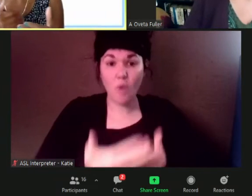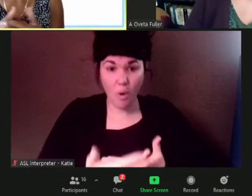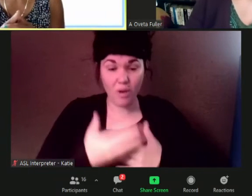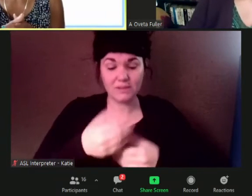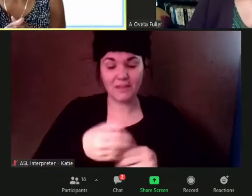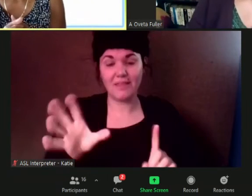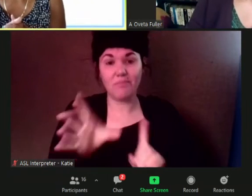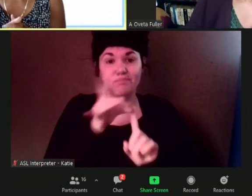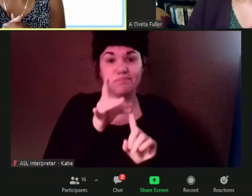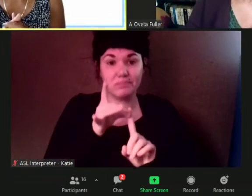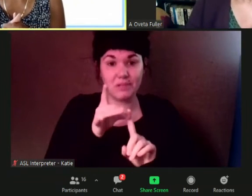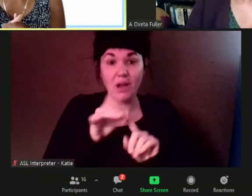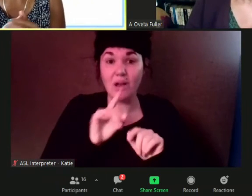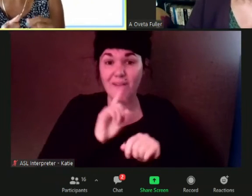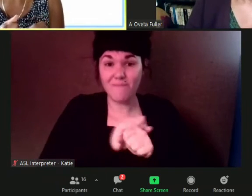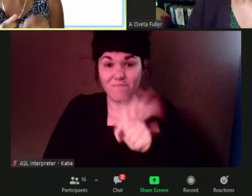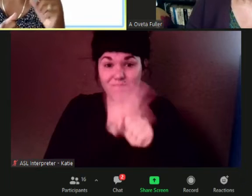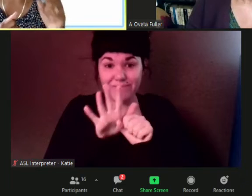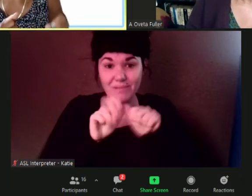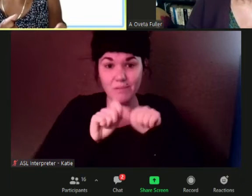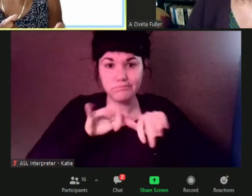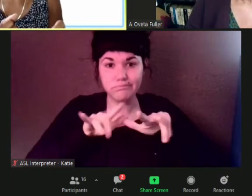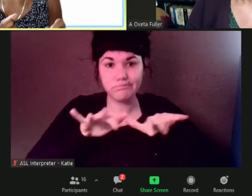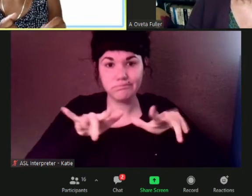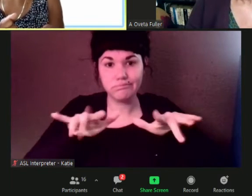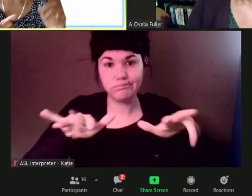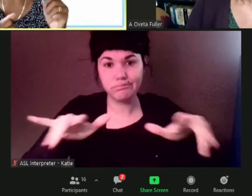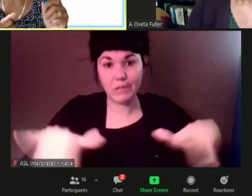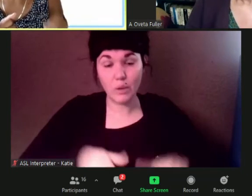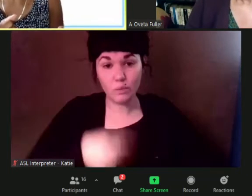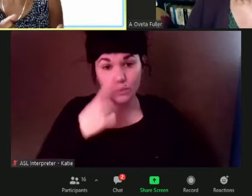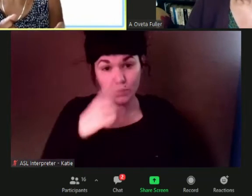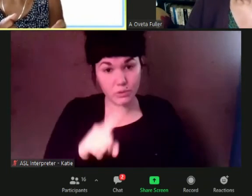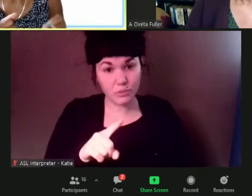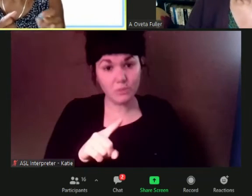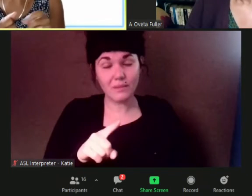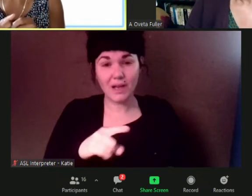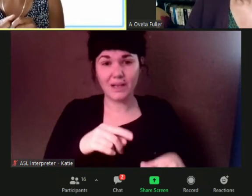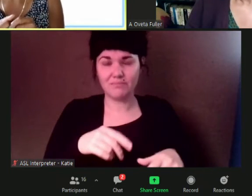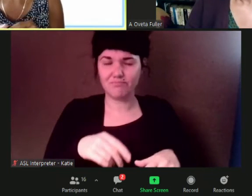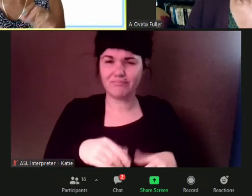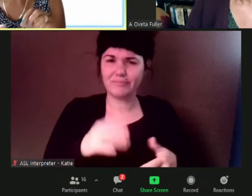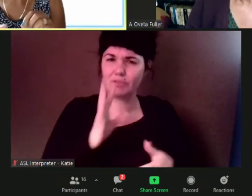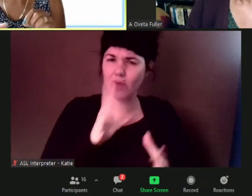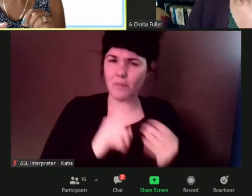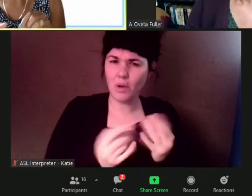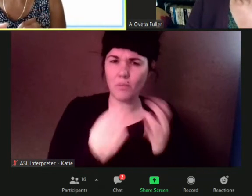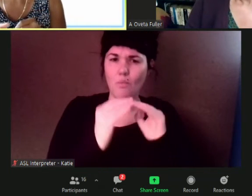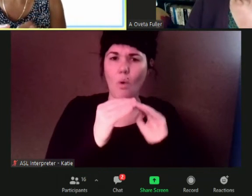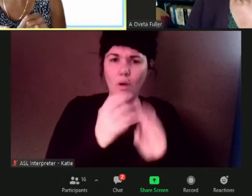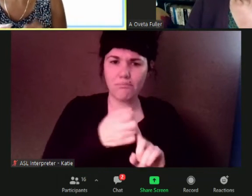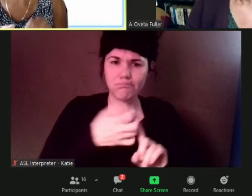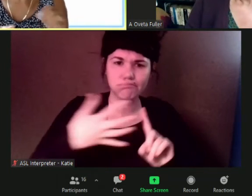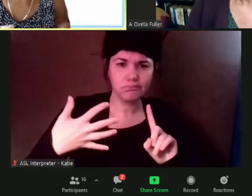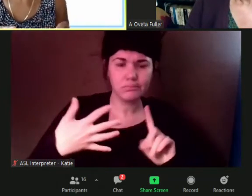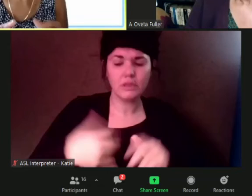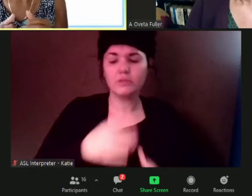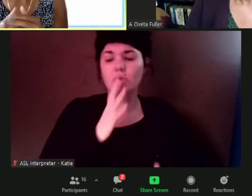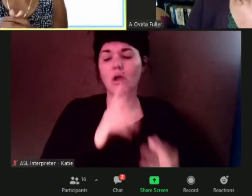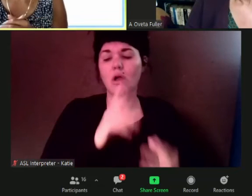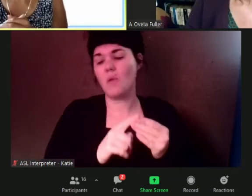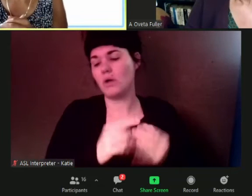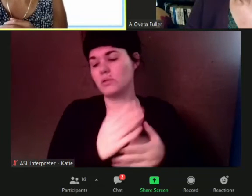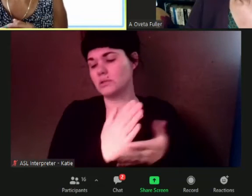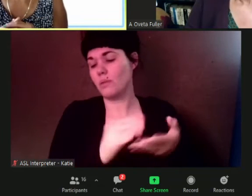talk a moment uh or are there some other communities that you can share with us that have had low vaccination rates